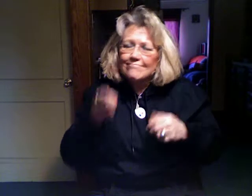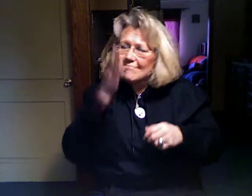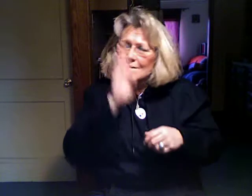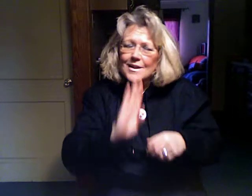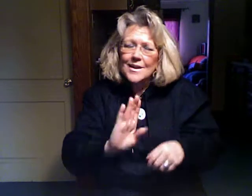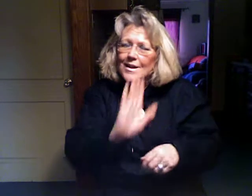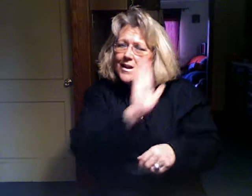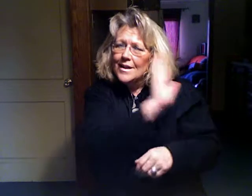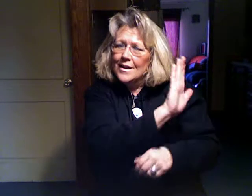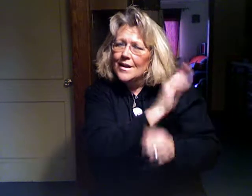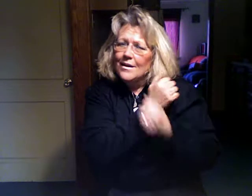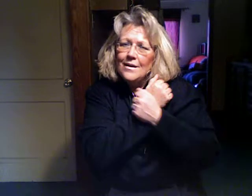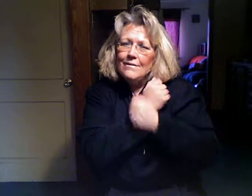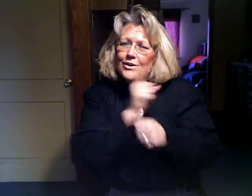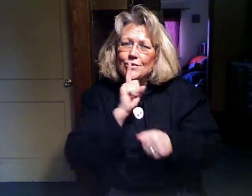God, her love is true